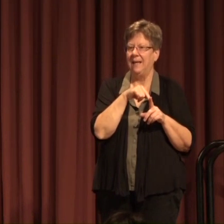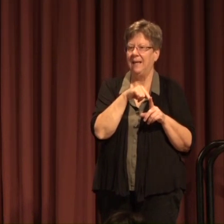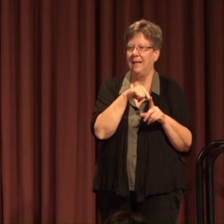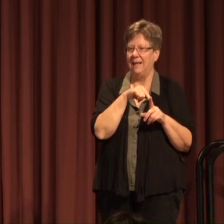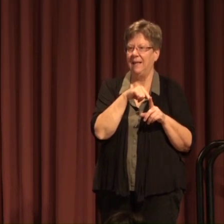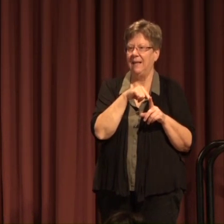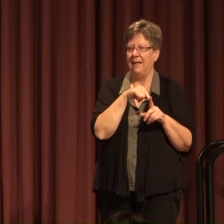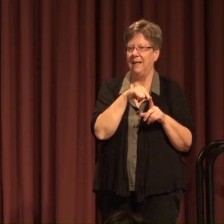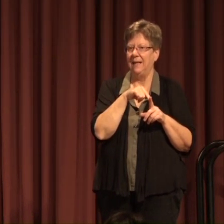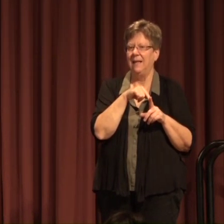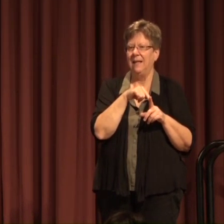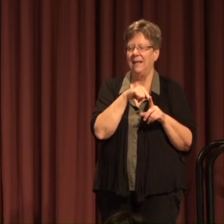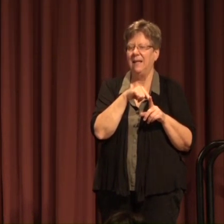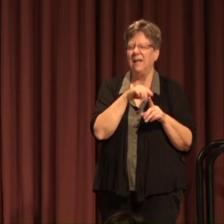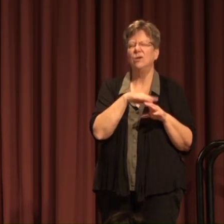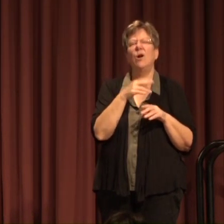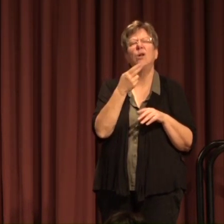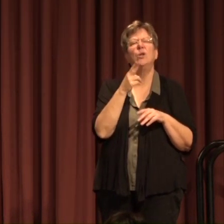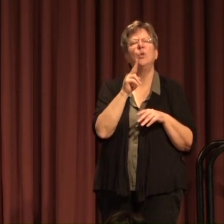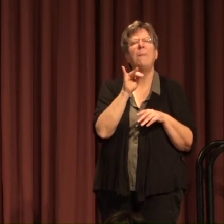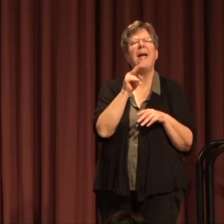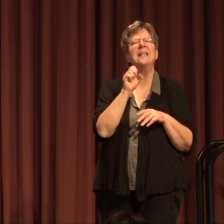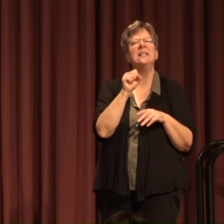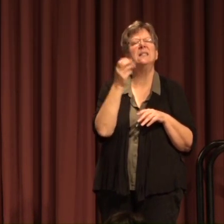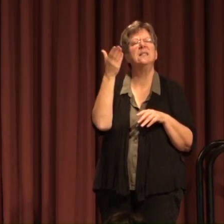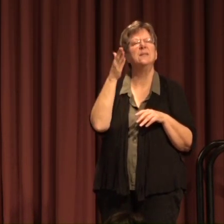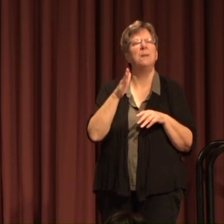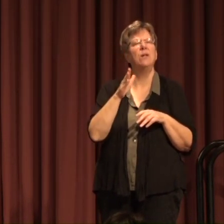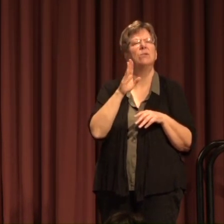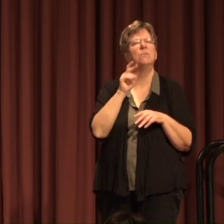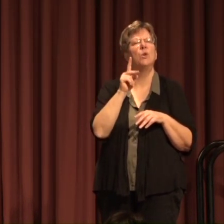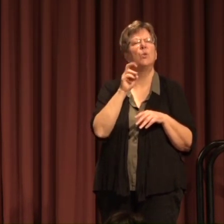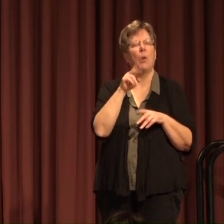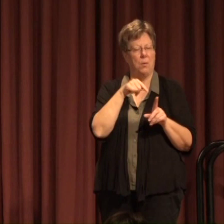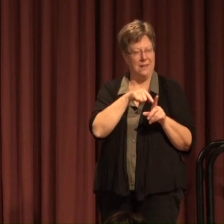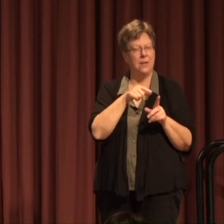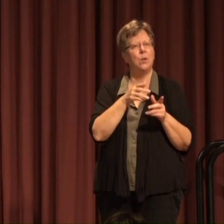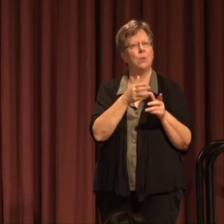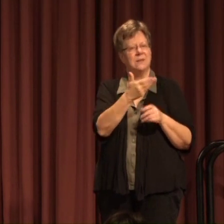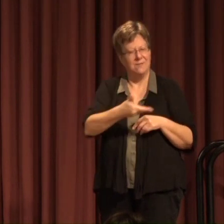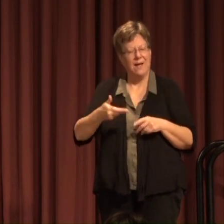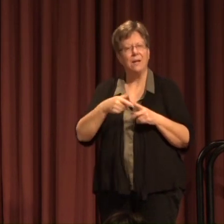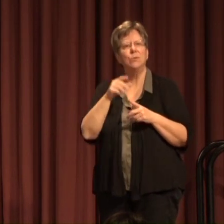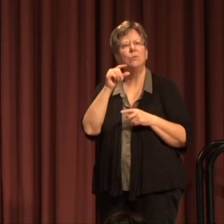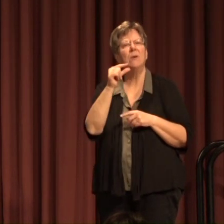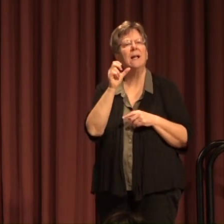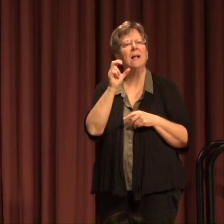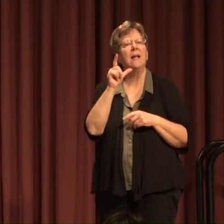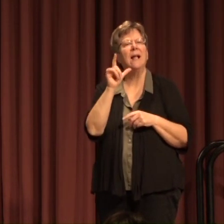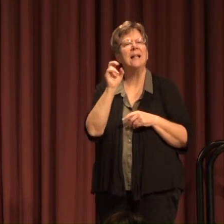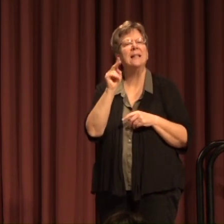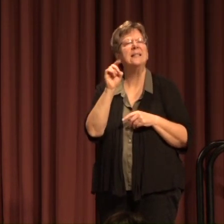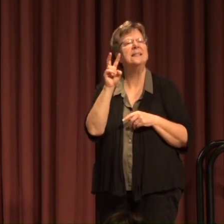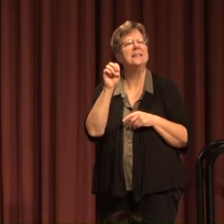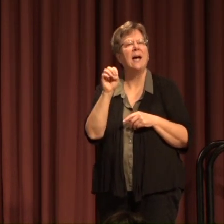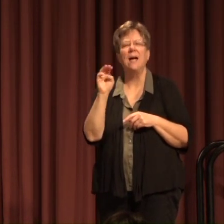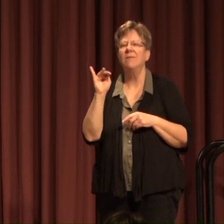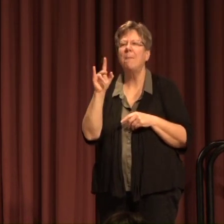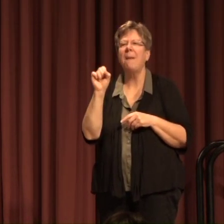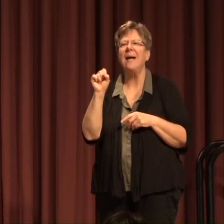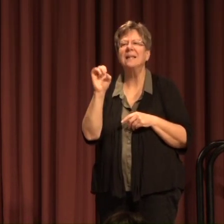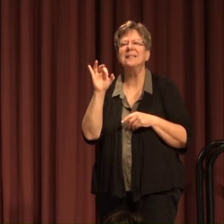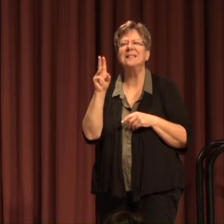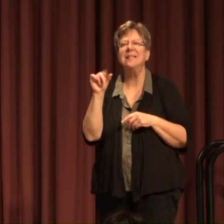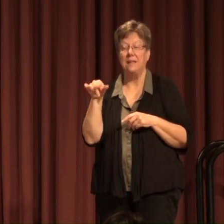Humanities Speakers Bureau And was asked to speak out in Glendive And Mile City So He